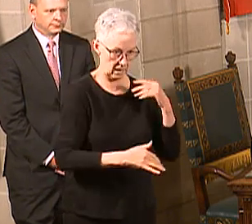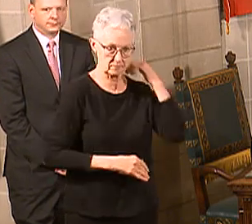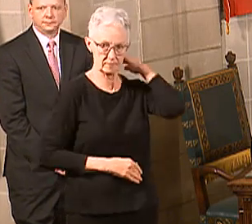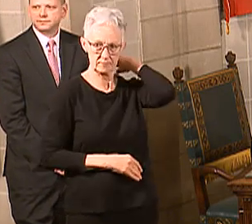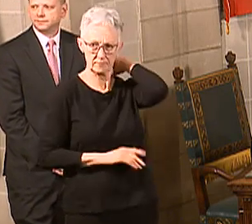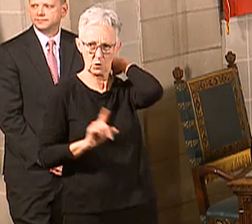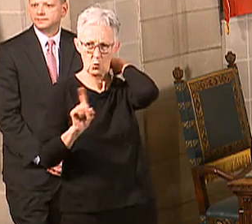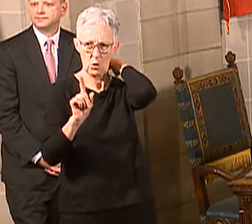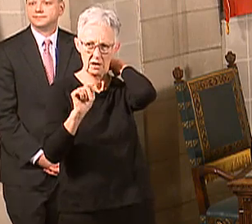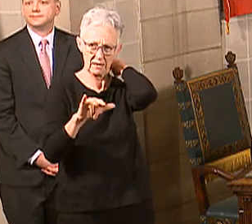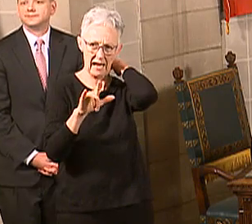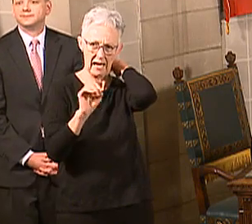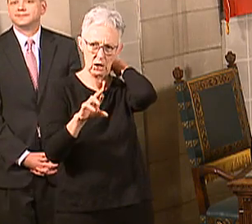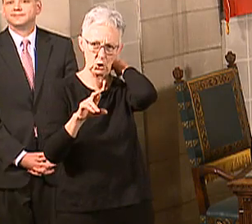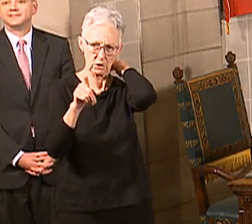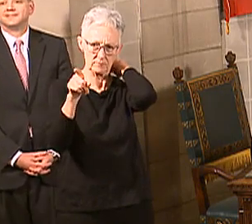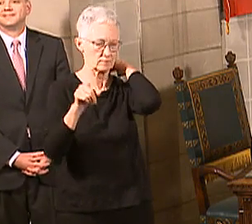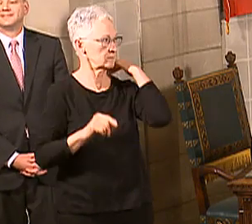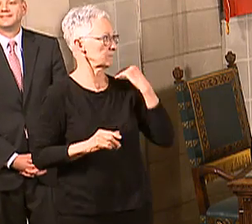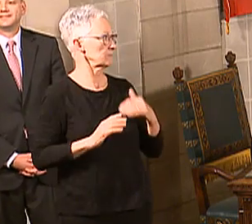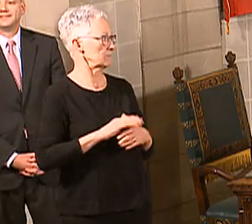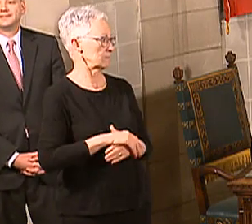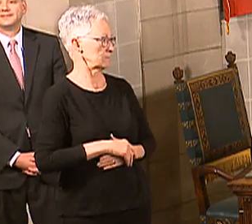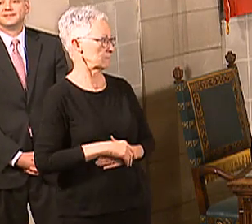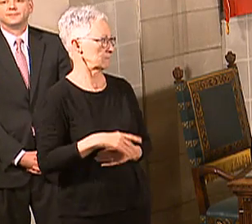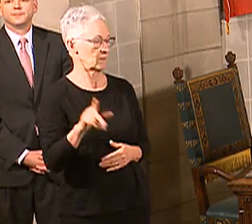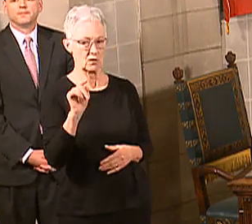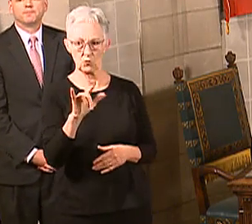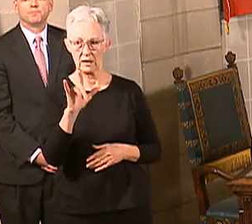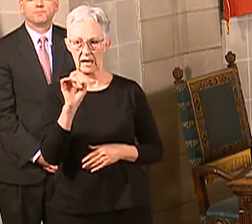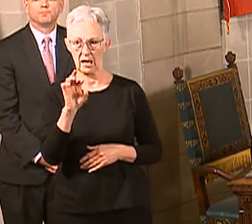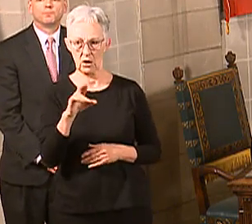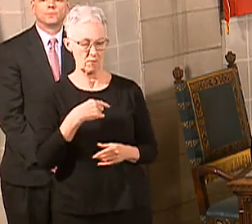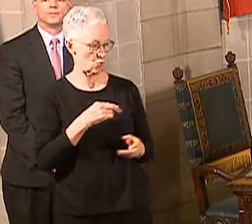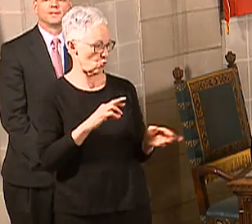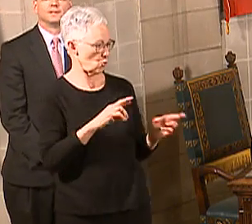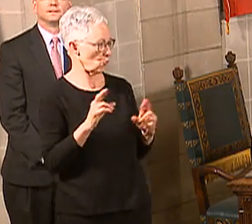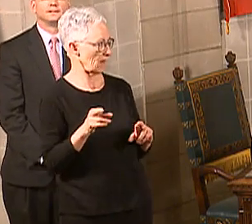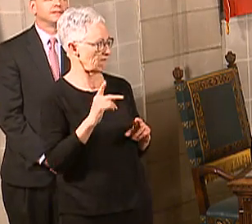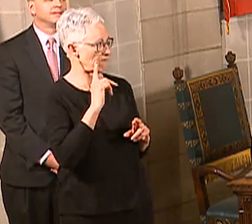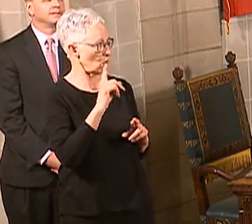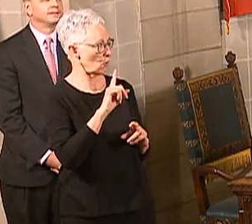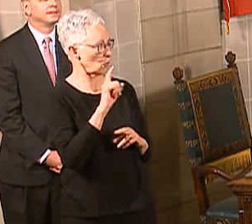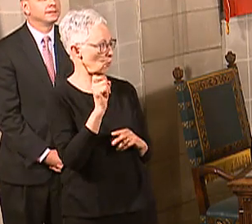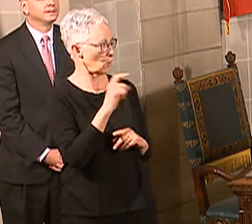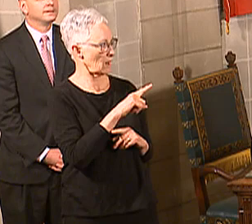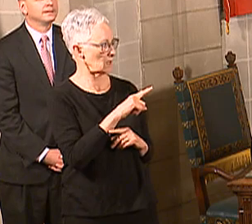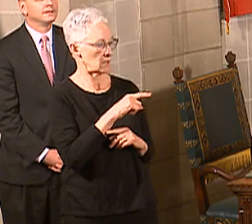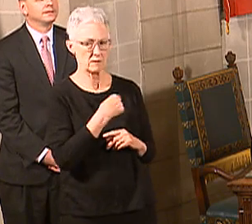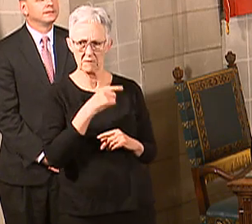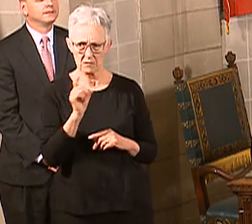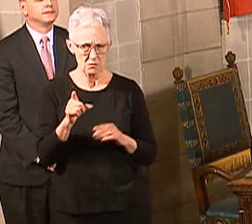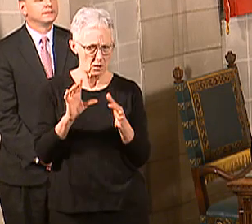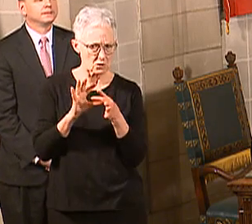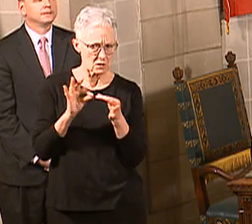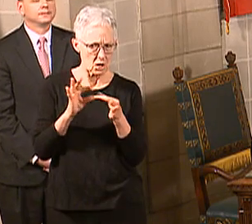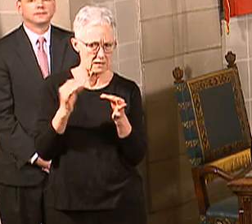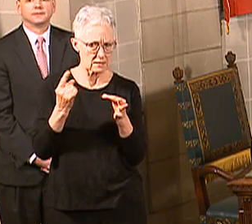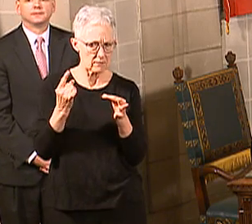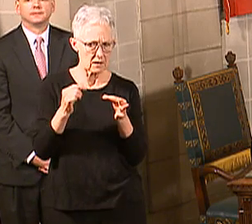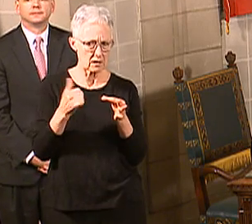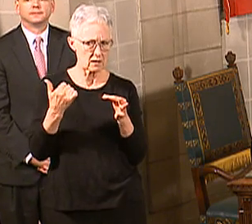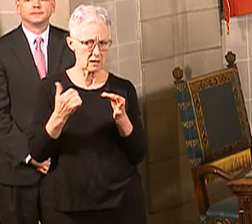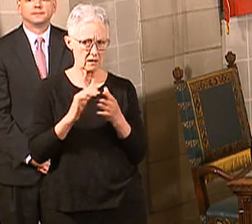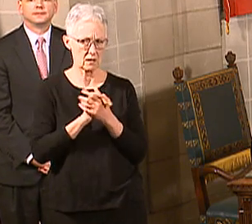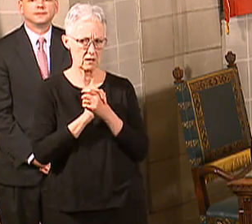did Taylor go? All right, Taylor, so I'm ready to get into the questions here. Was there anything else I was supposed to hit before I got into our questions that were emailed in?